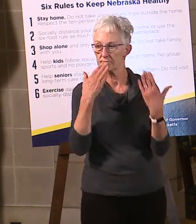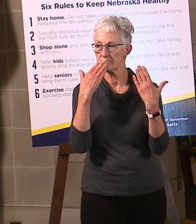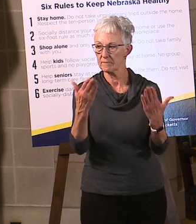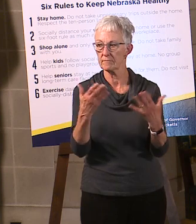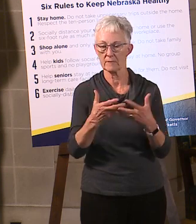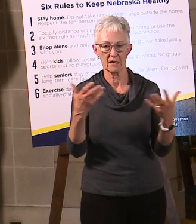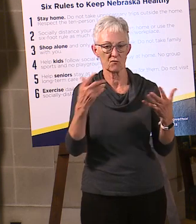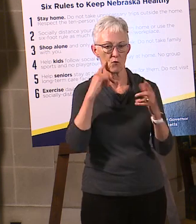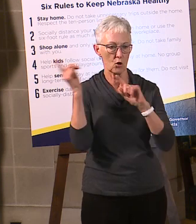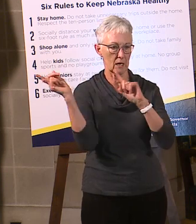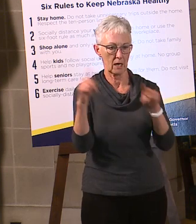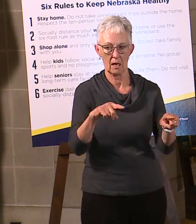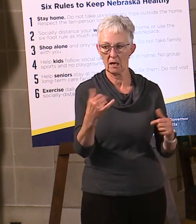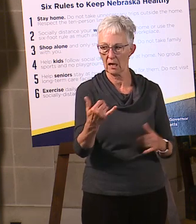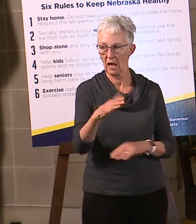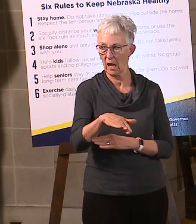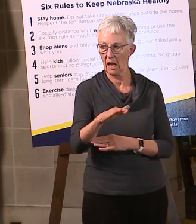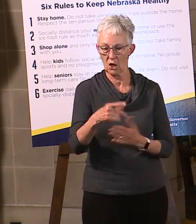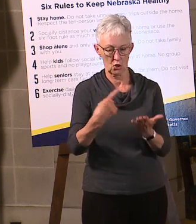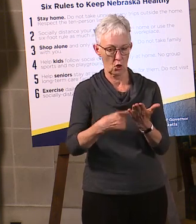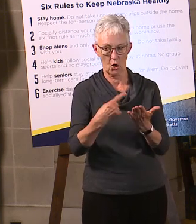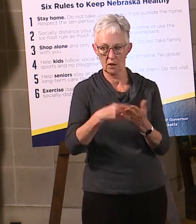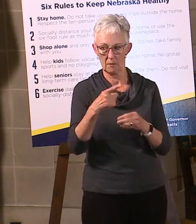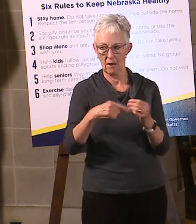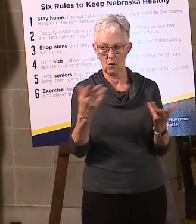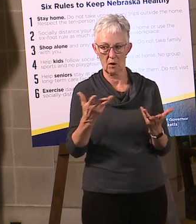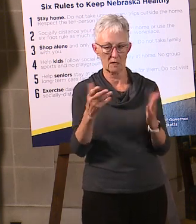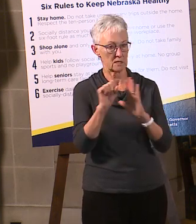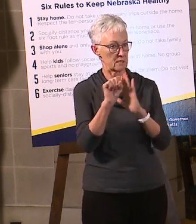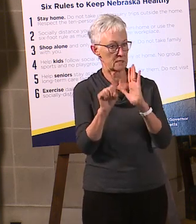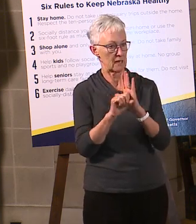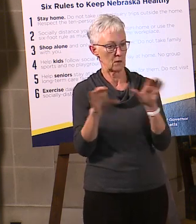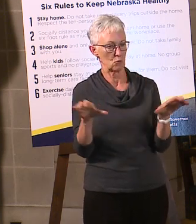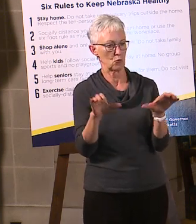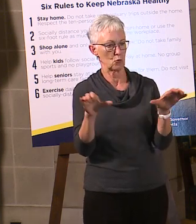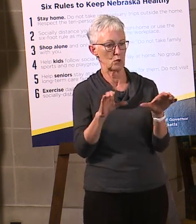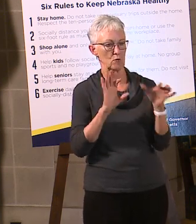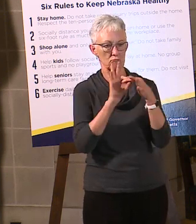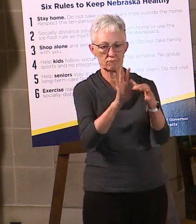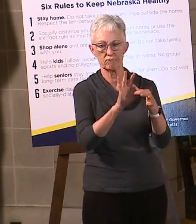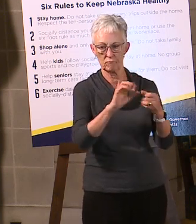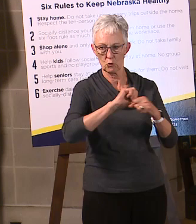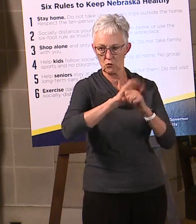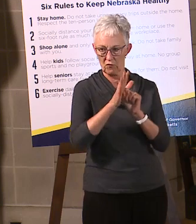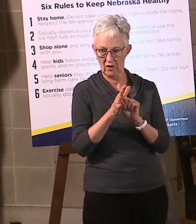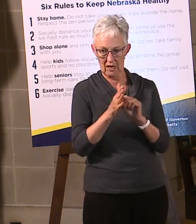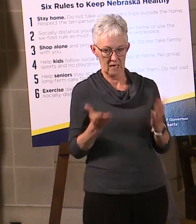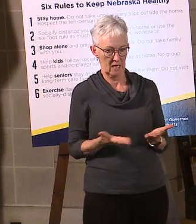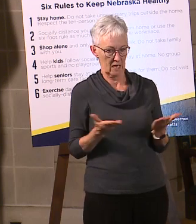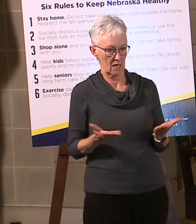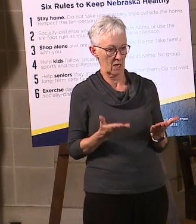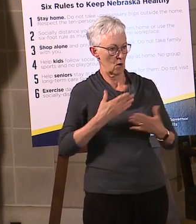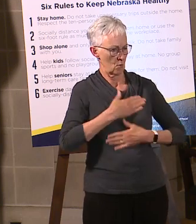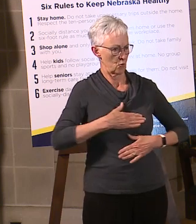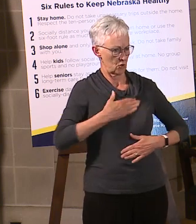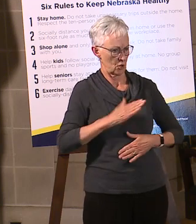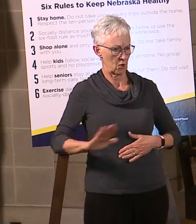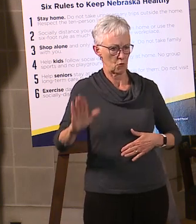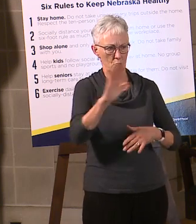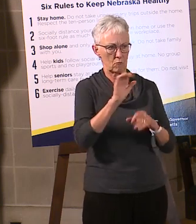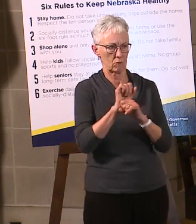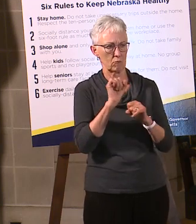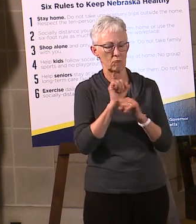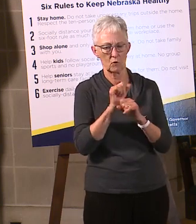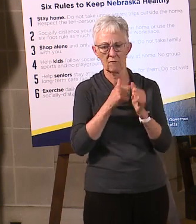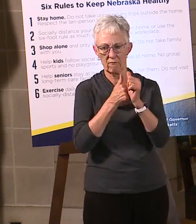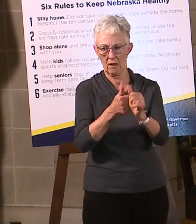much for coming here this afternoon to talk about what the state is doing to fight the spread of coronavirus here in Nebraska. I appreciate all Nebraskans' work to be able to follow